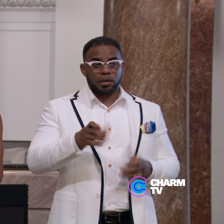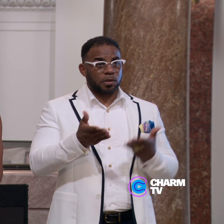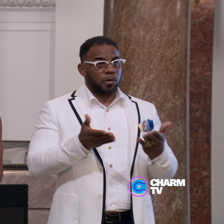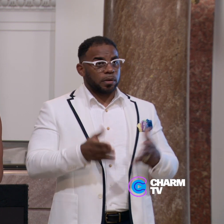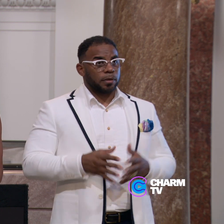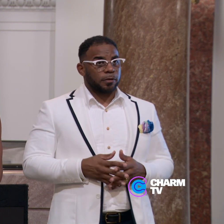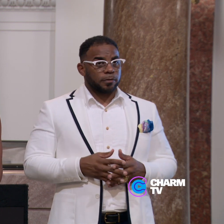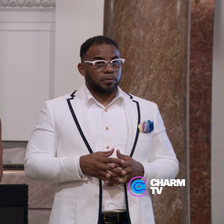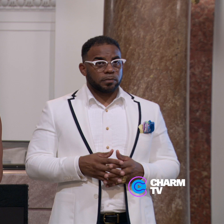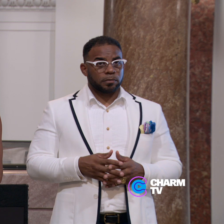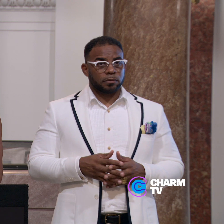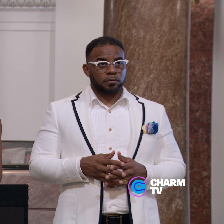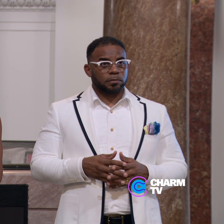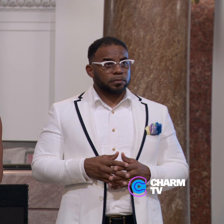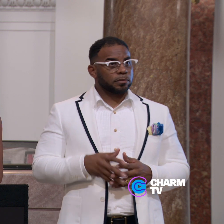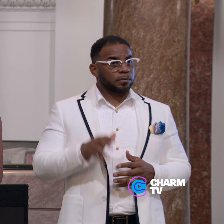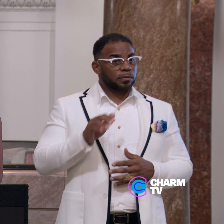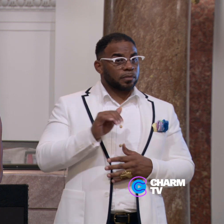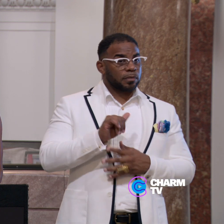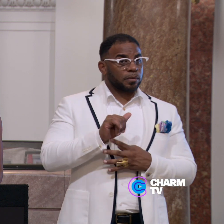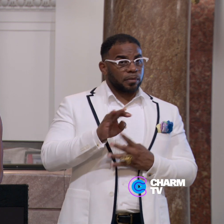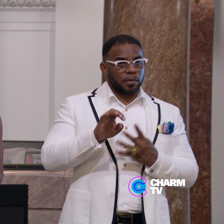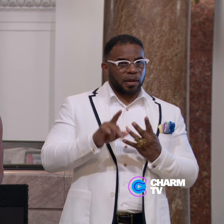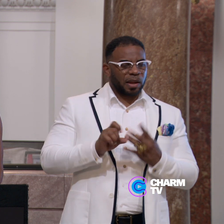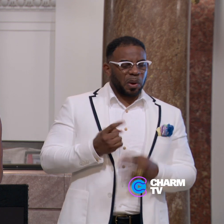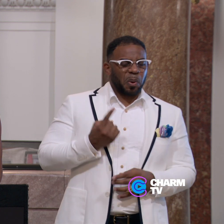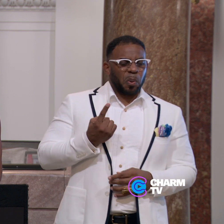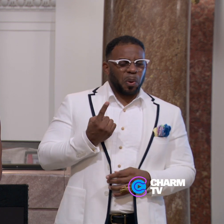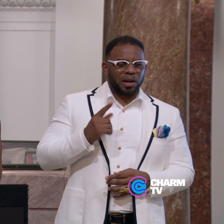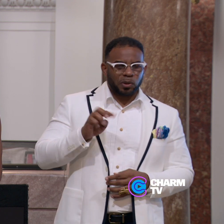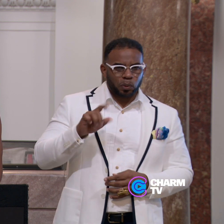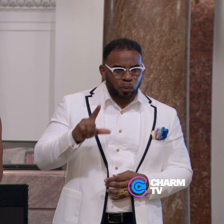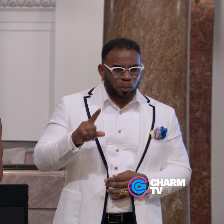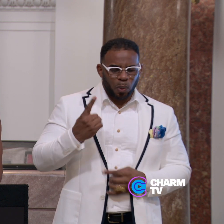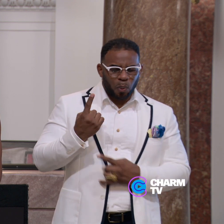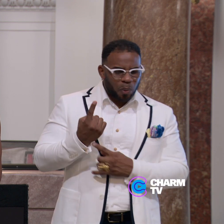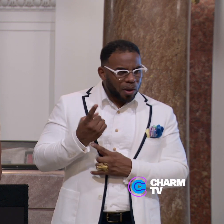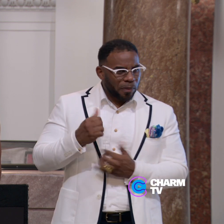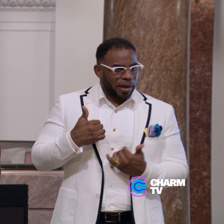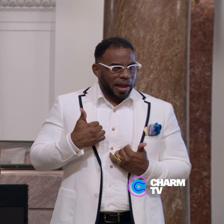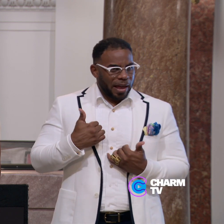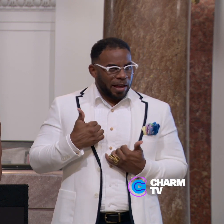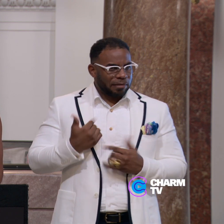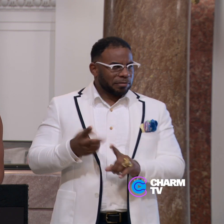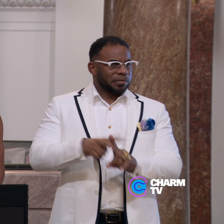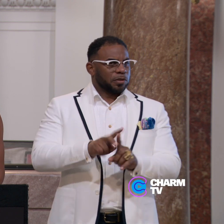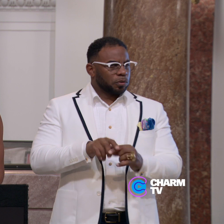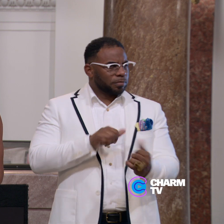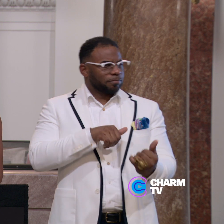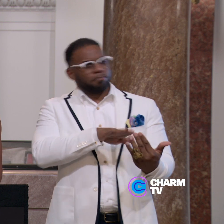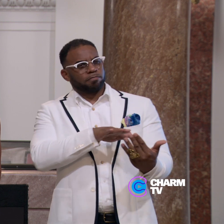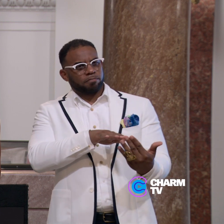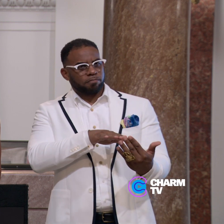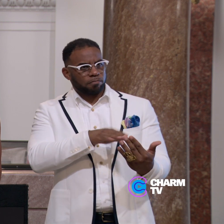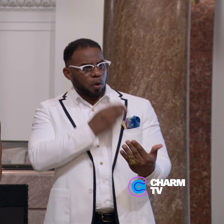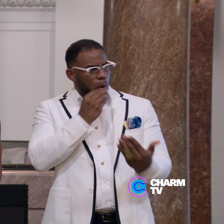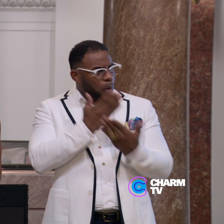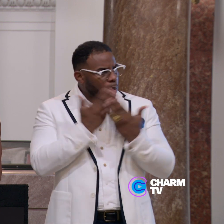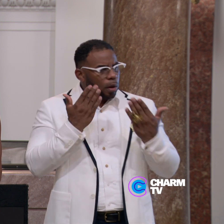services. ASICS is just one tool that we have deployed to combat homelessness.